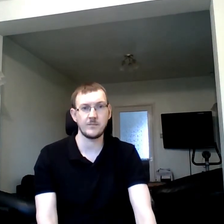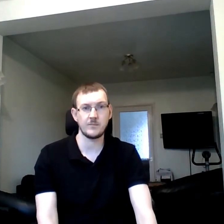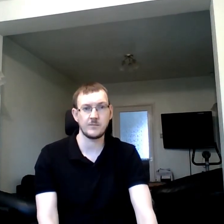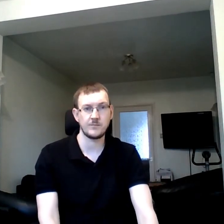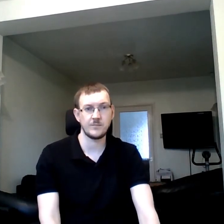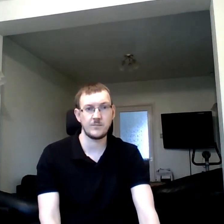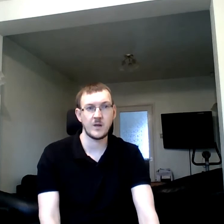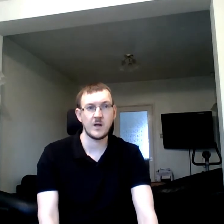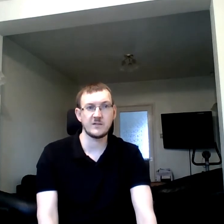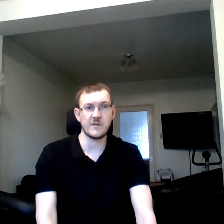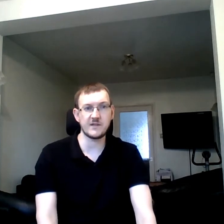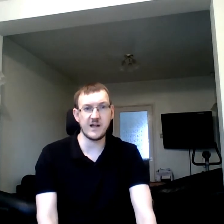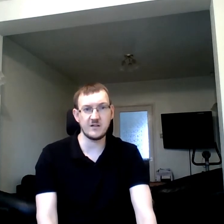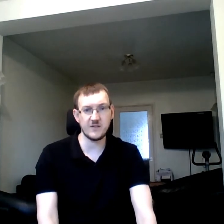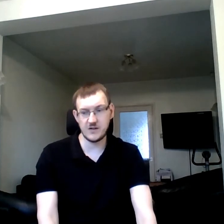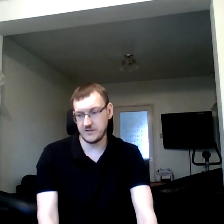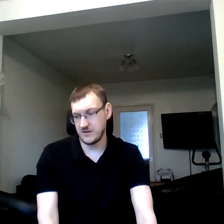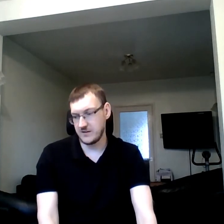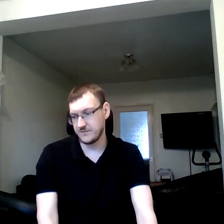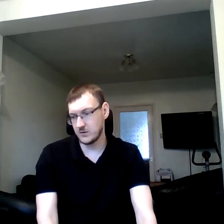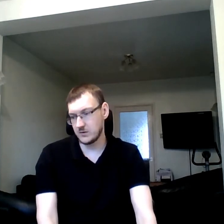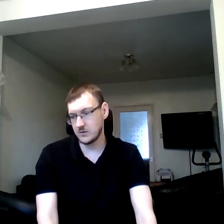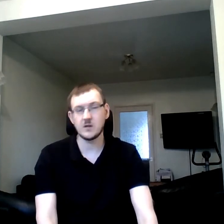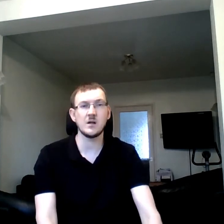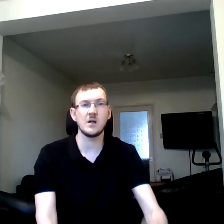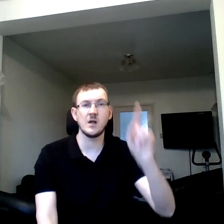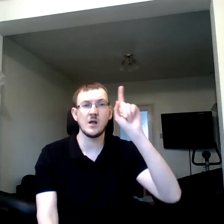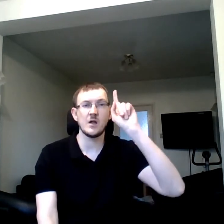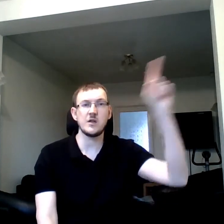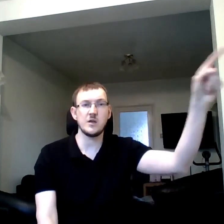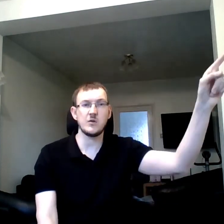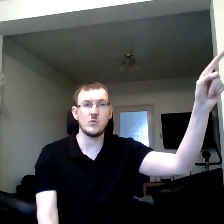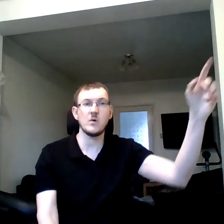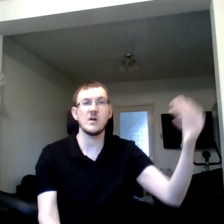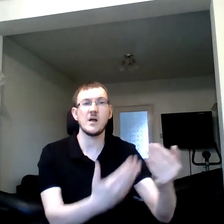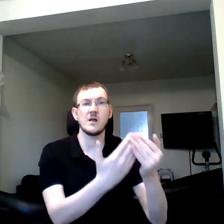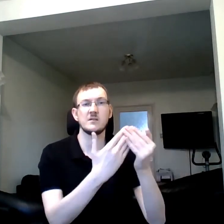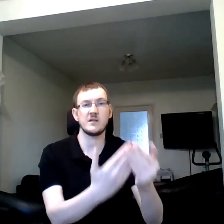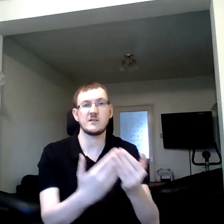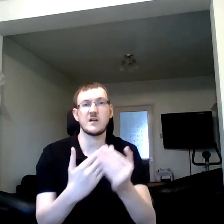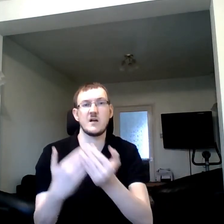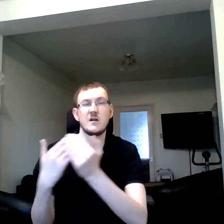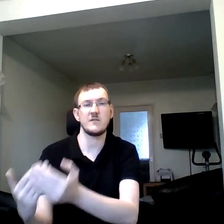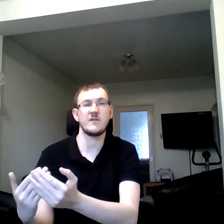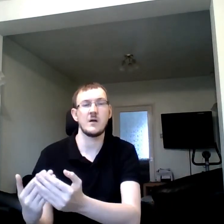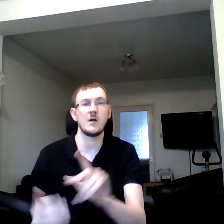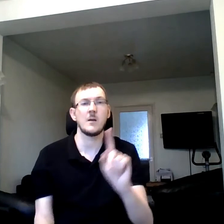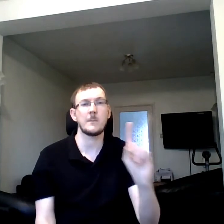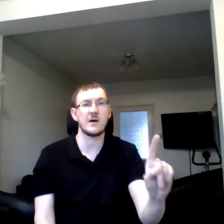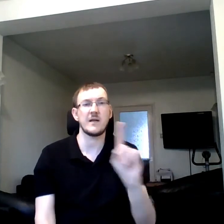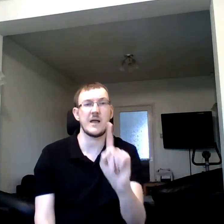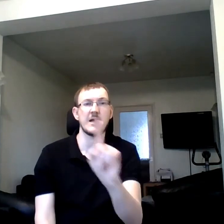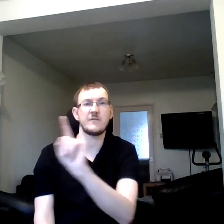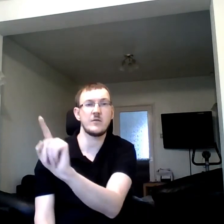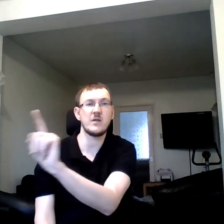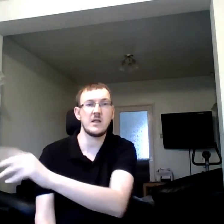So the second verse in full. You deserve my every